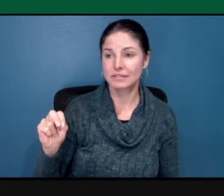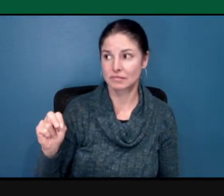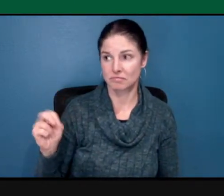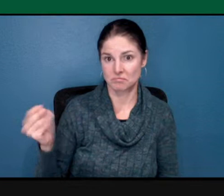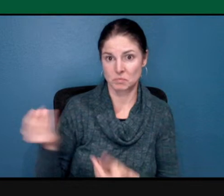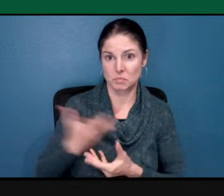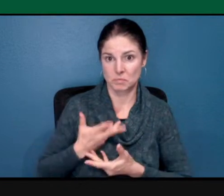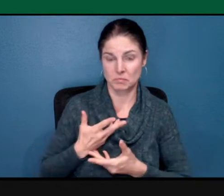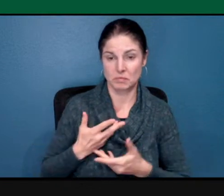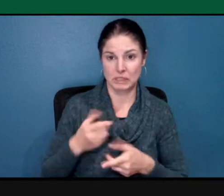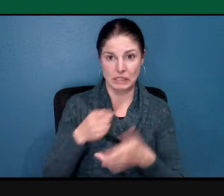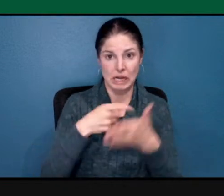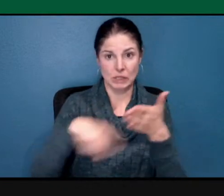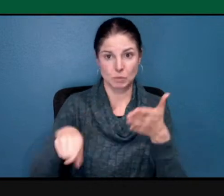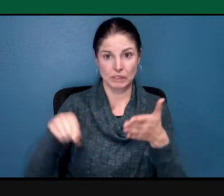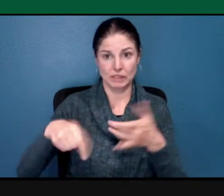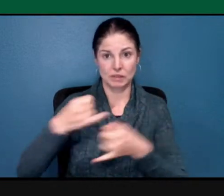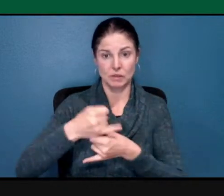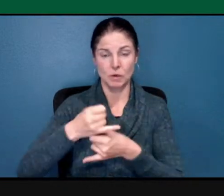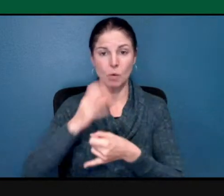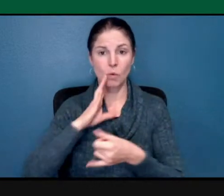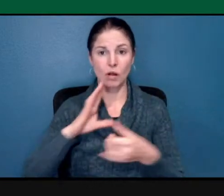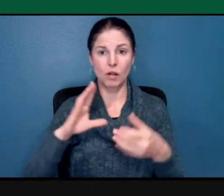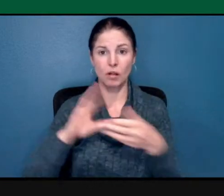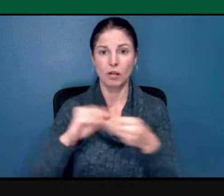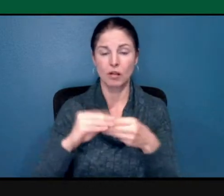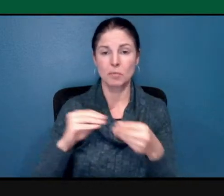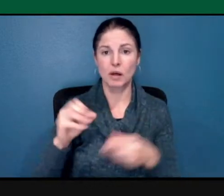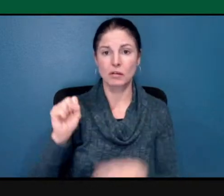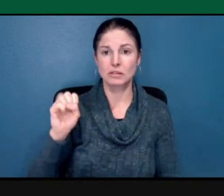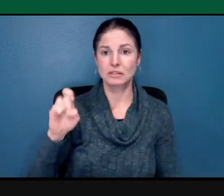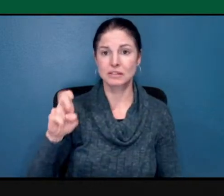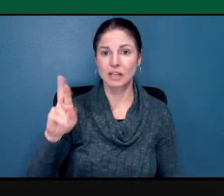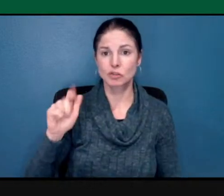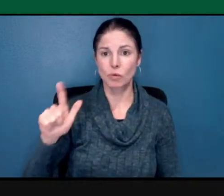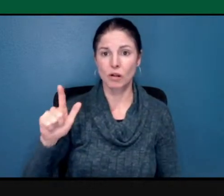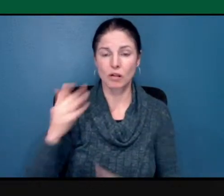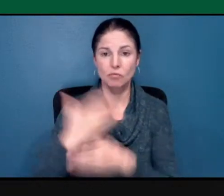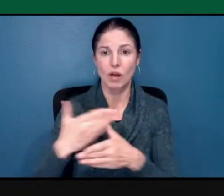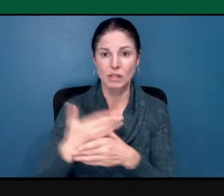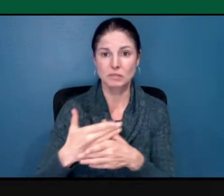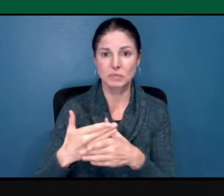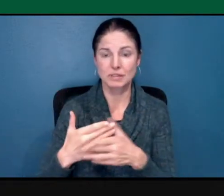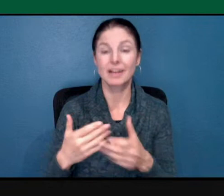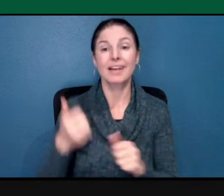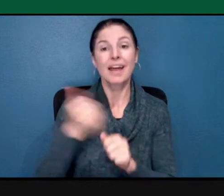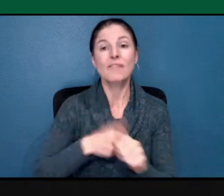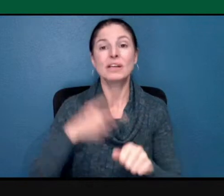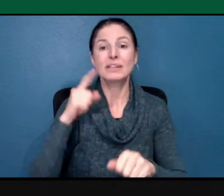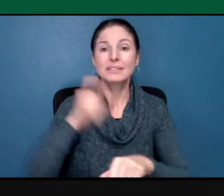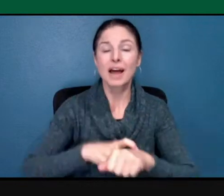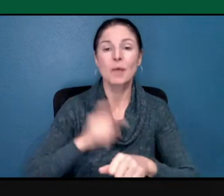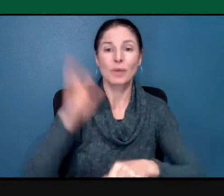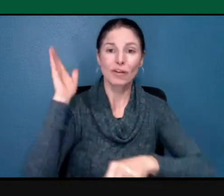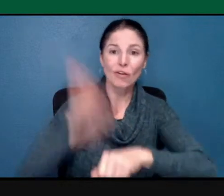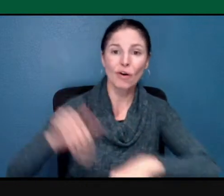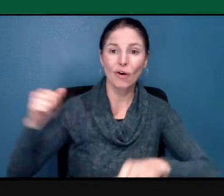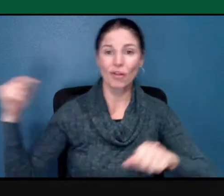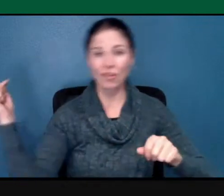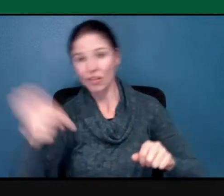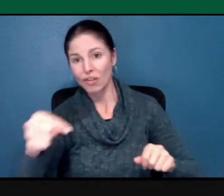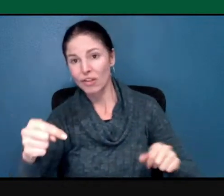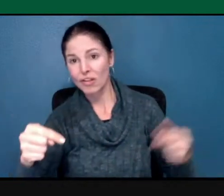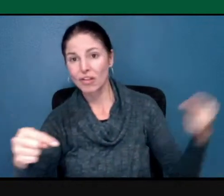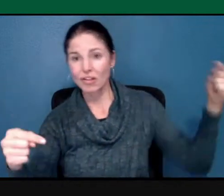um, sexual harassment on this campus. Every time we call it out, every time we stand up to it,